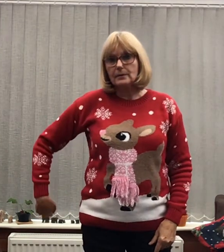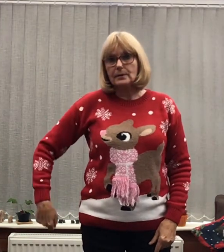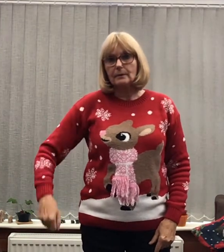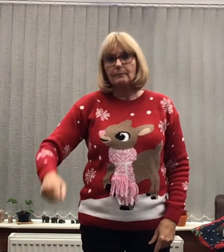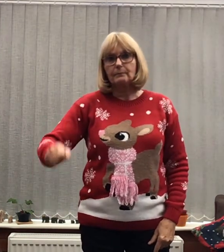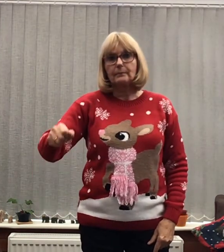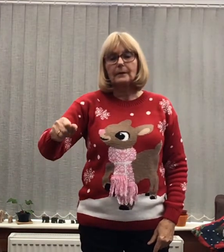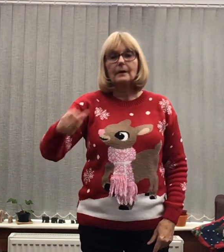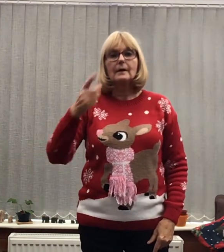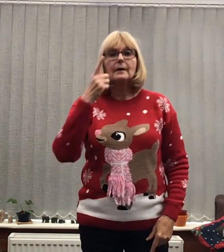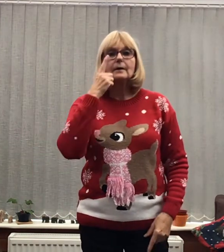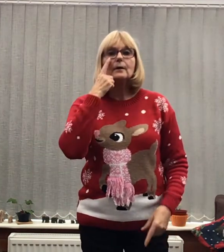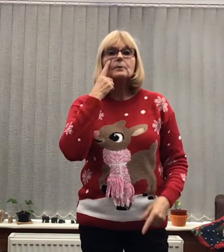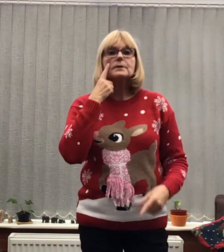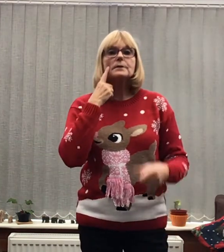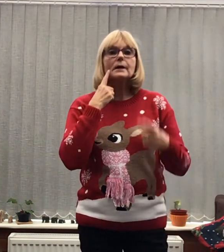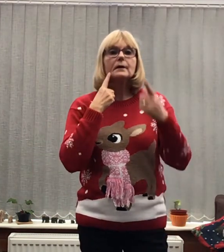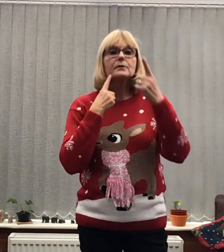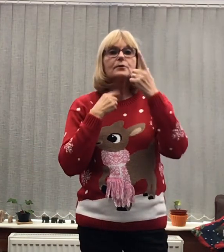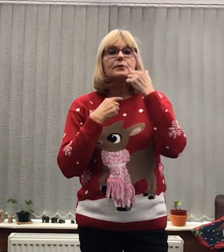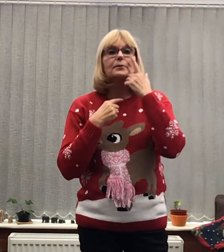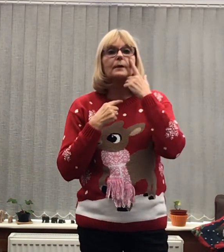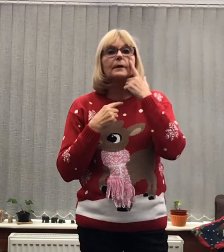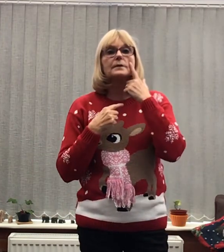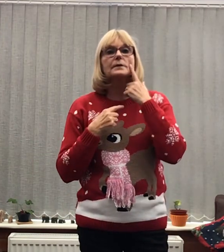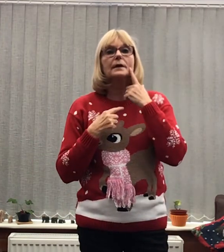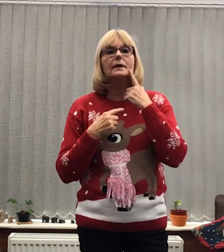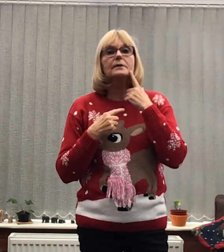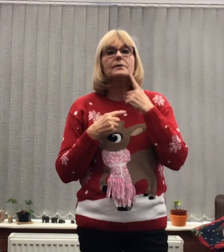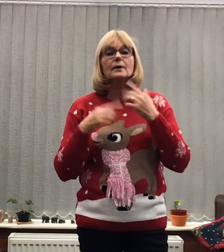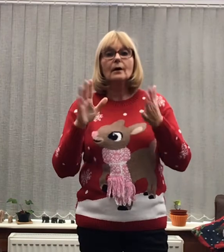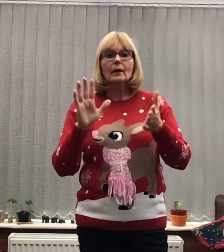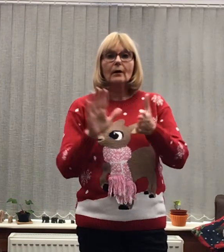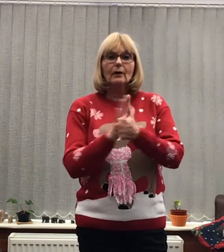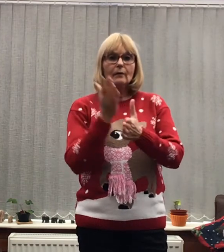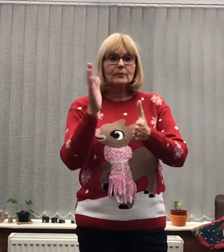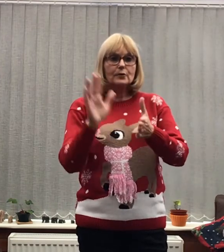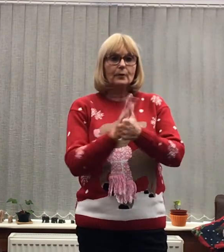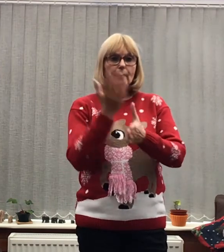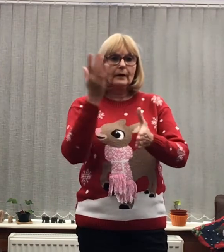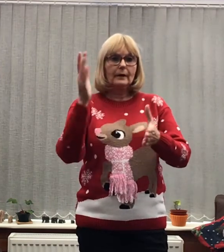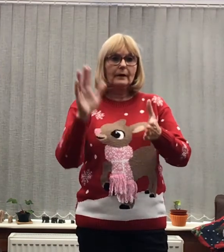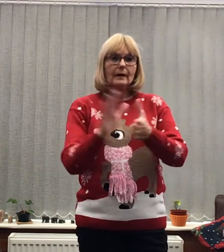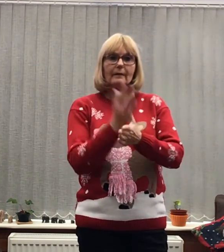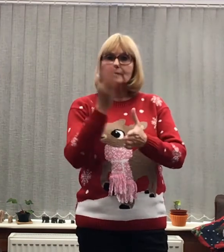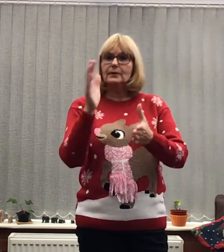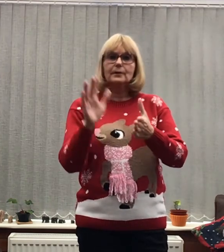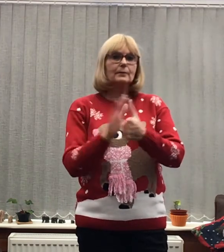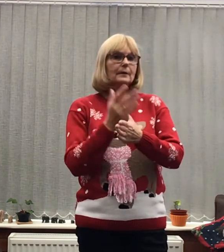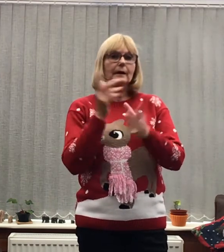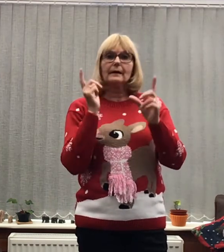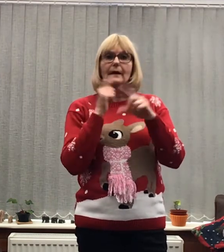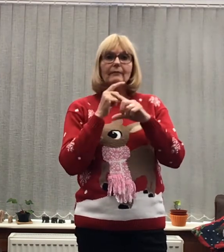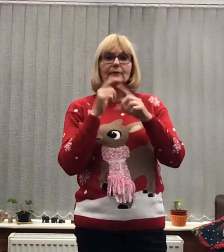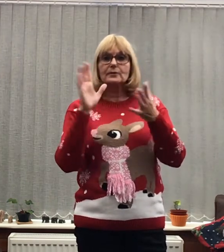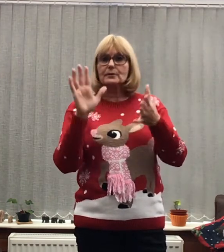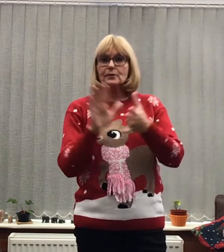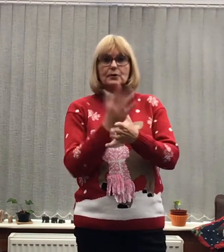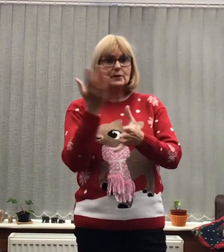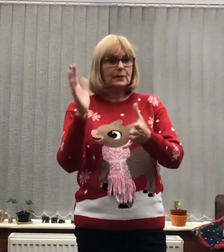There was tears Just twice Tears Of joy and laughter You don't need laughter You it's just tears